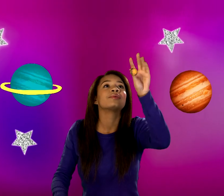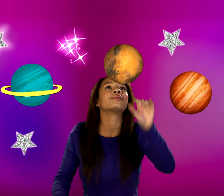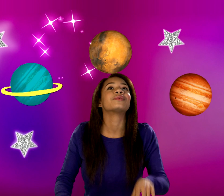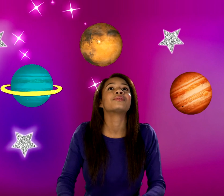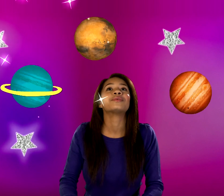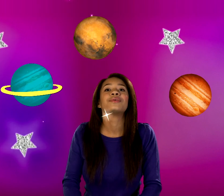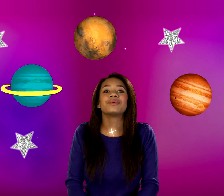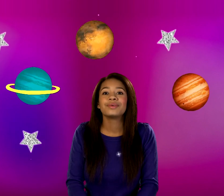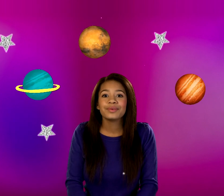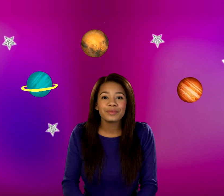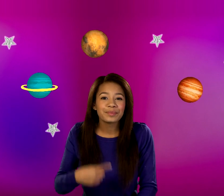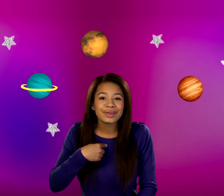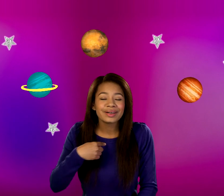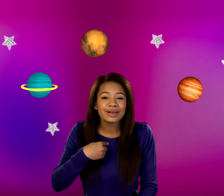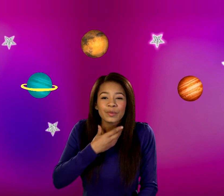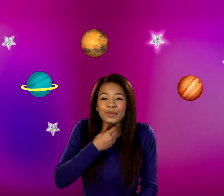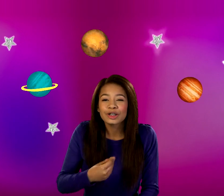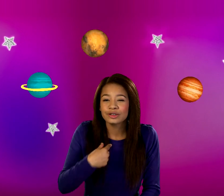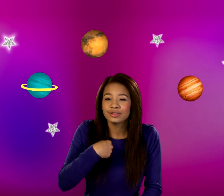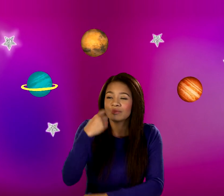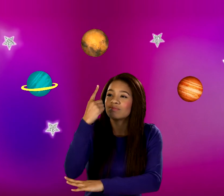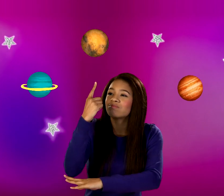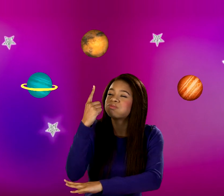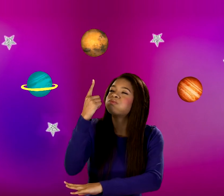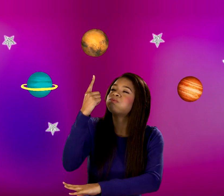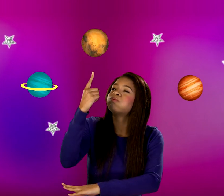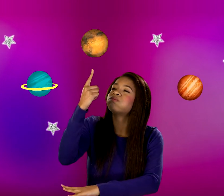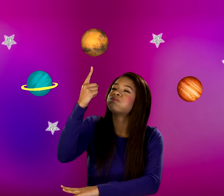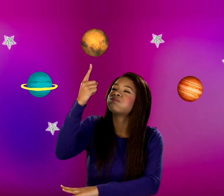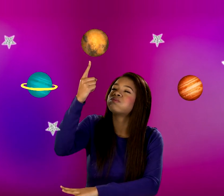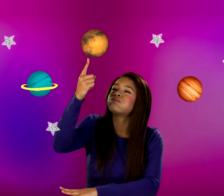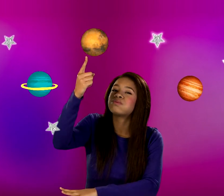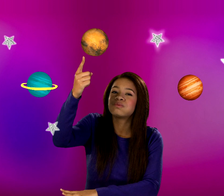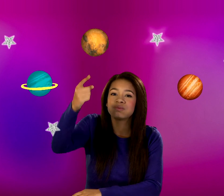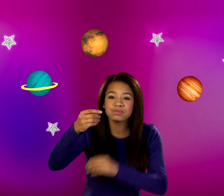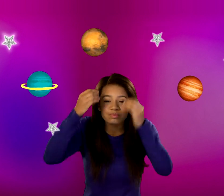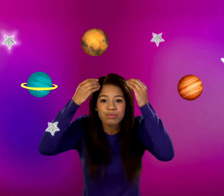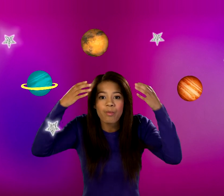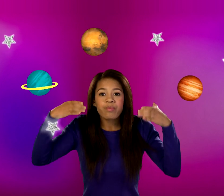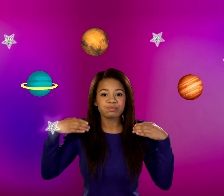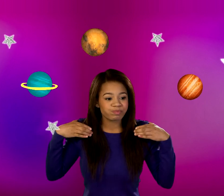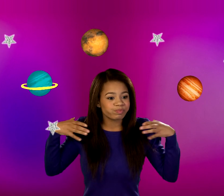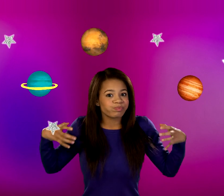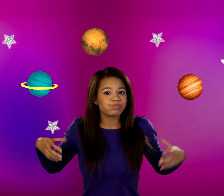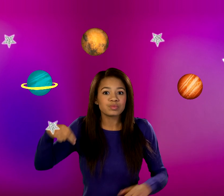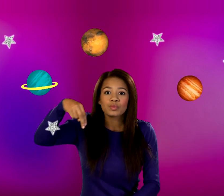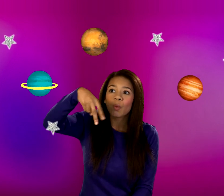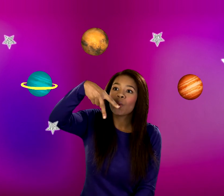And some planets I wish I could travel to outer space It would be exciting to be an astronaut